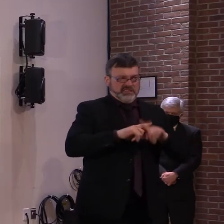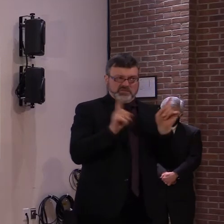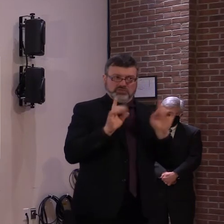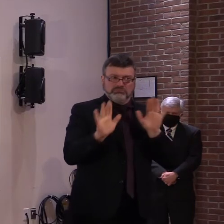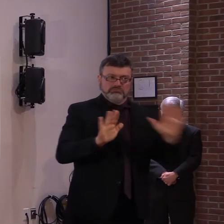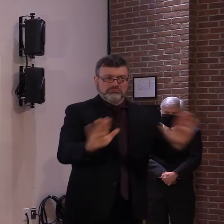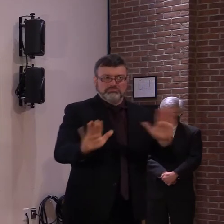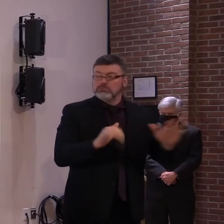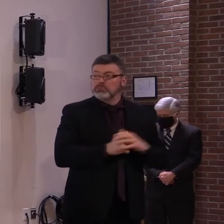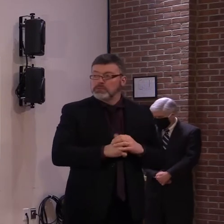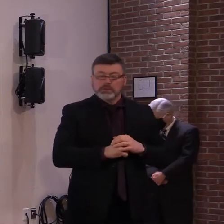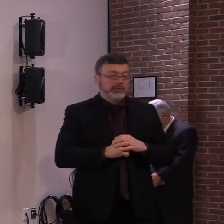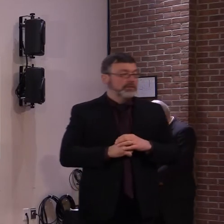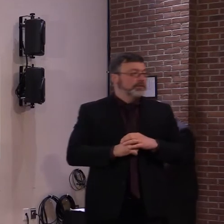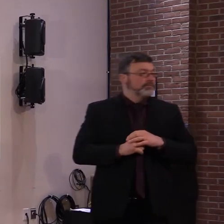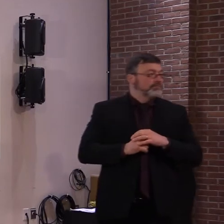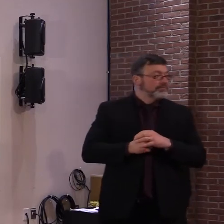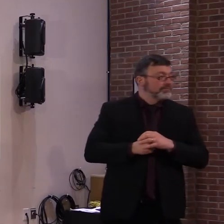Liam, BPR?